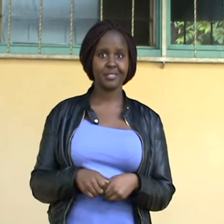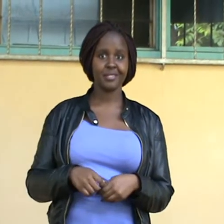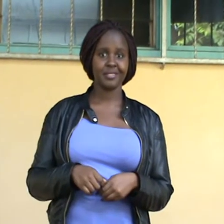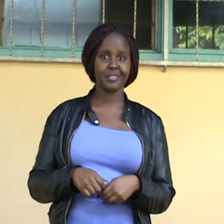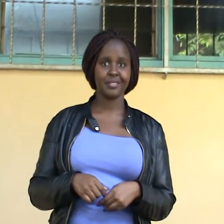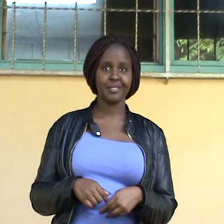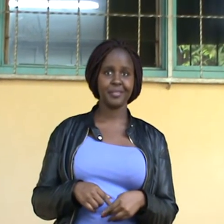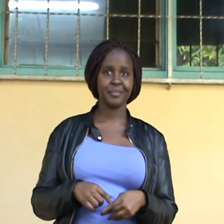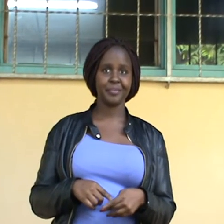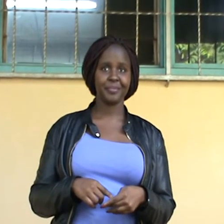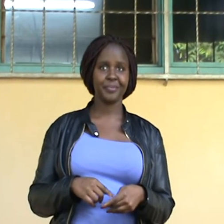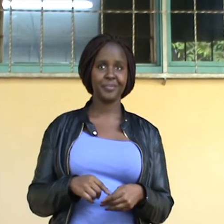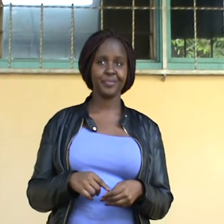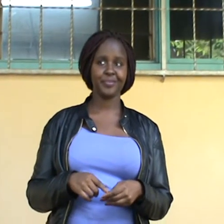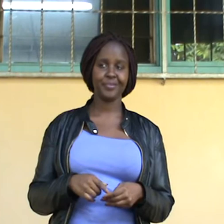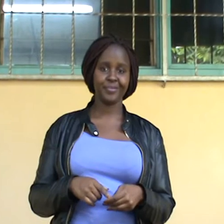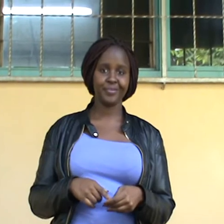Just before I could taste it.